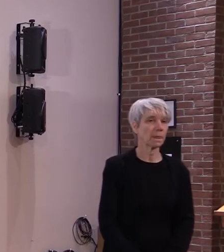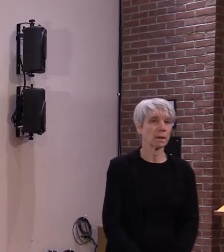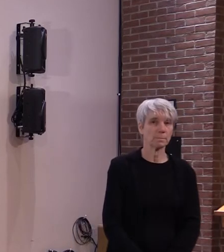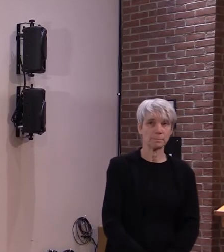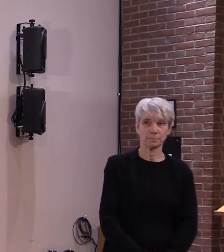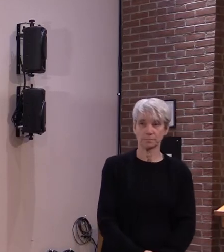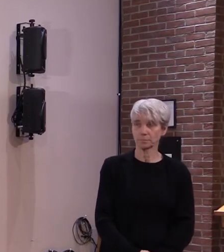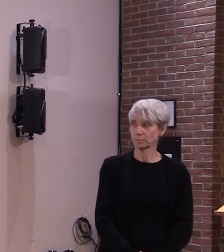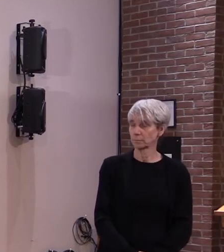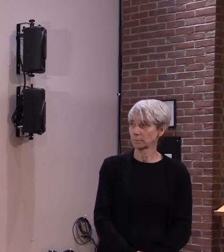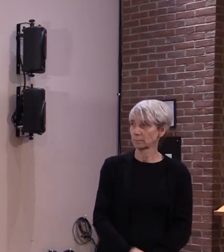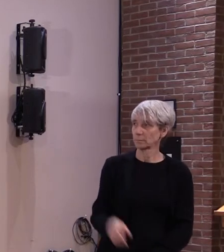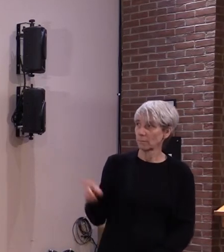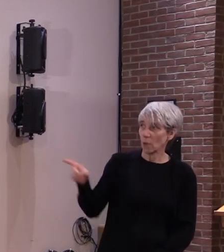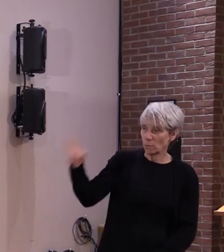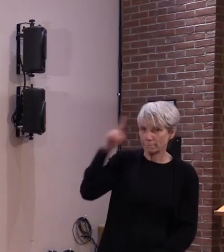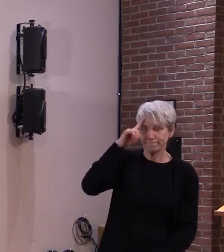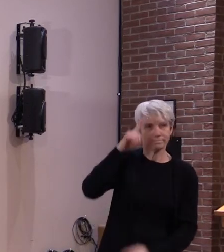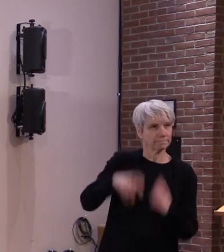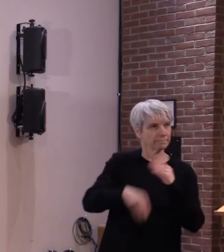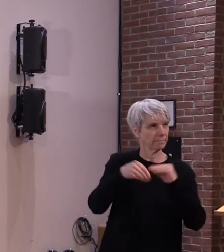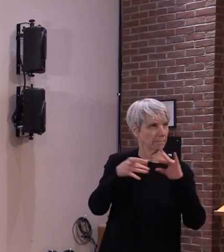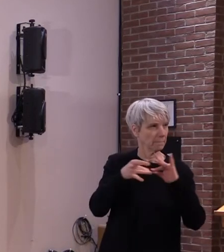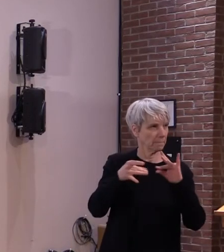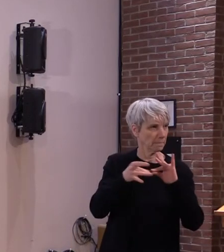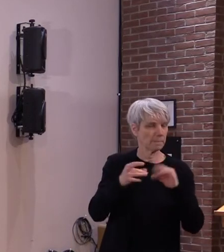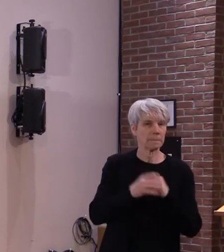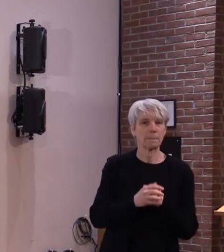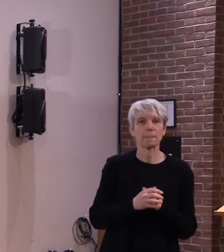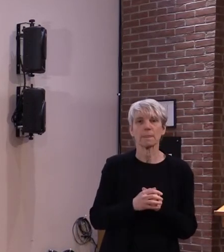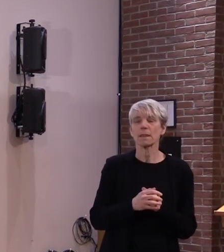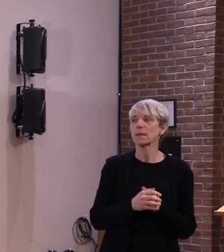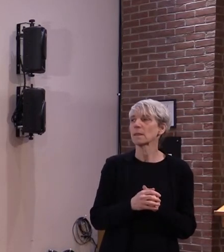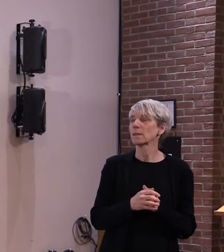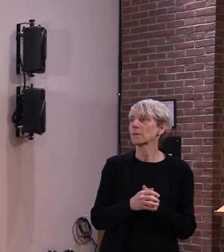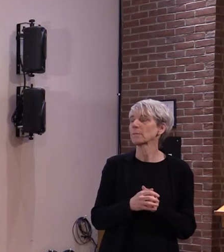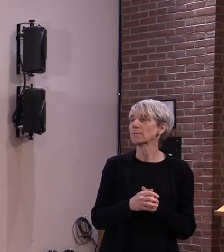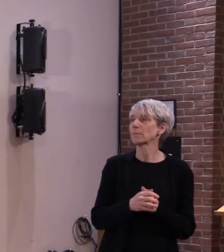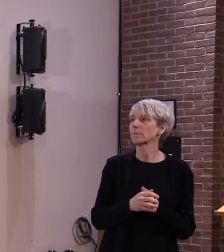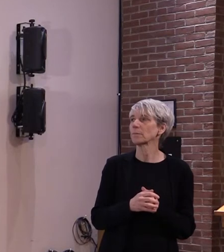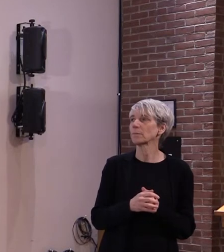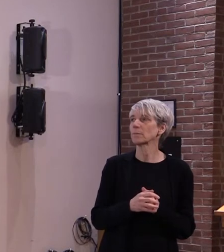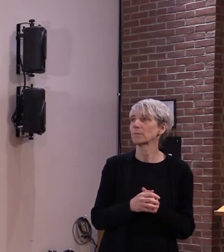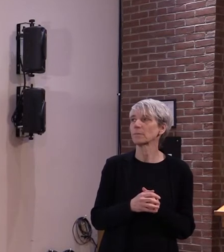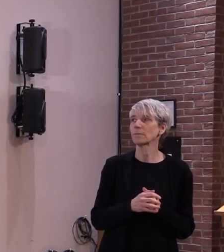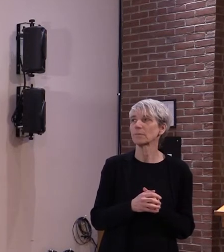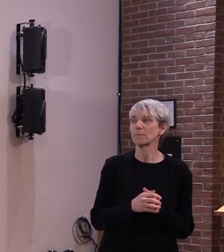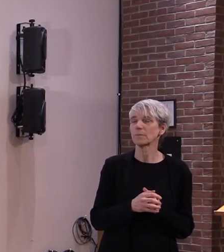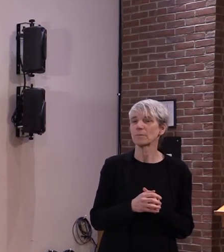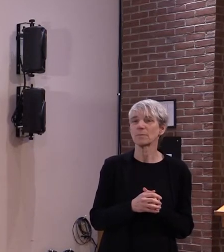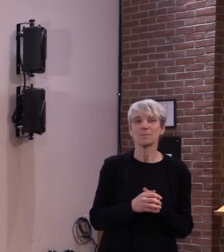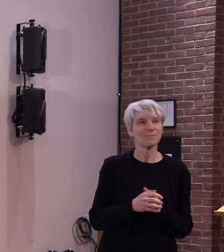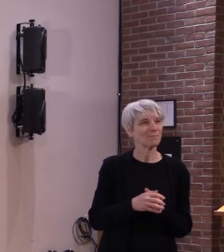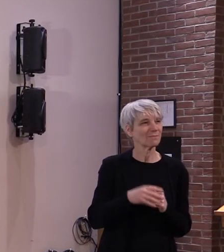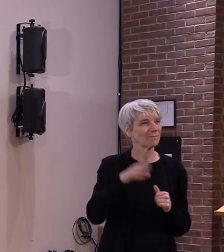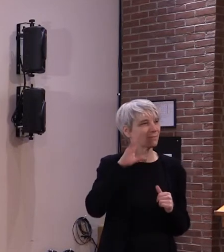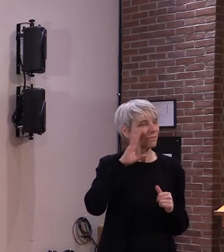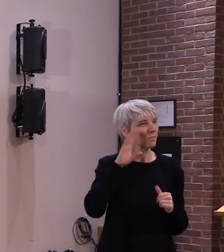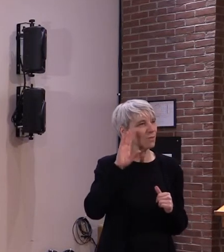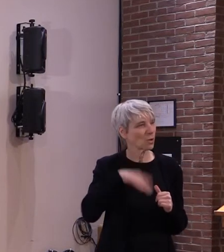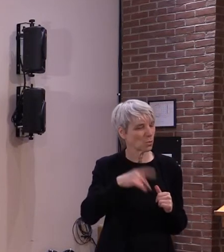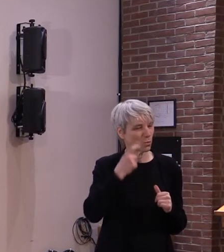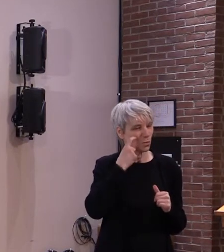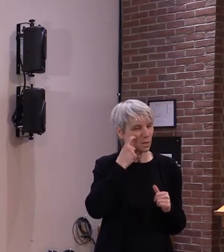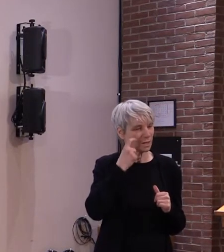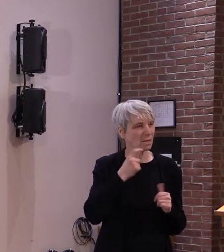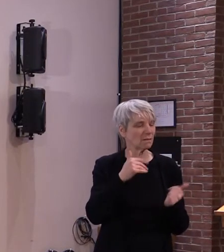can i just add one more thing um the medical community was very excited to hear that the